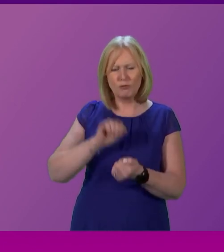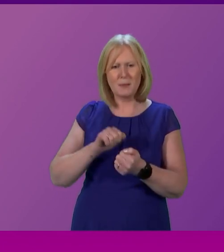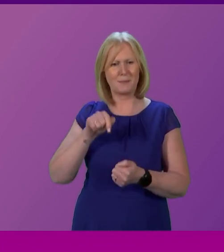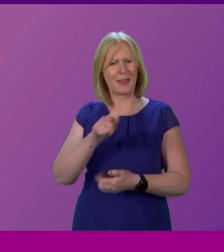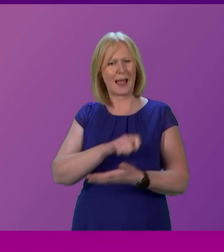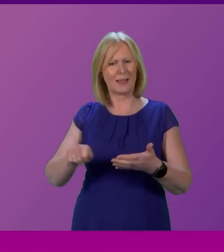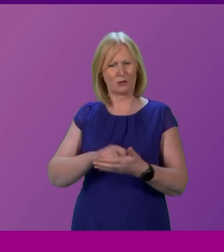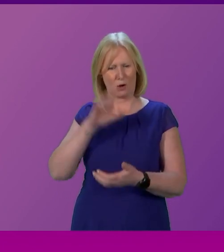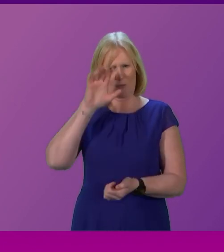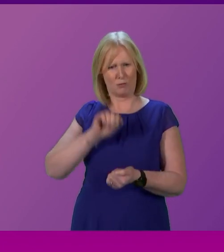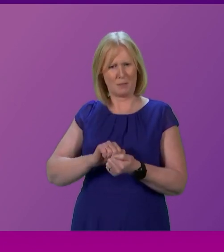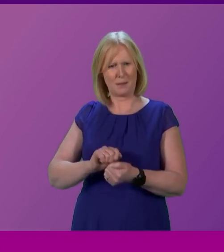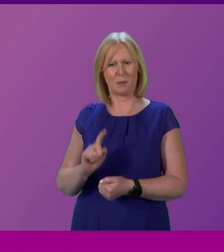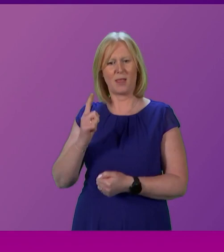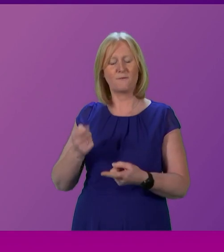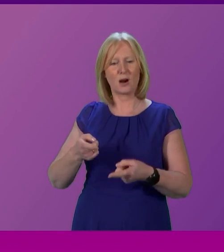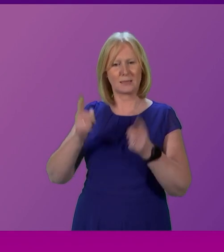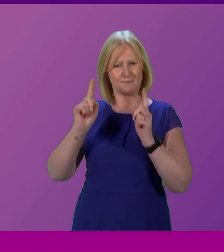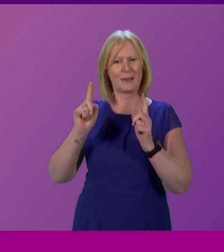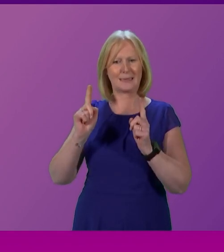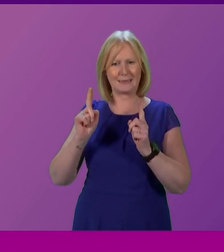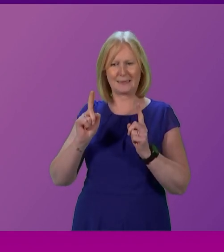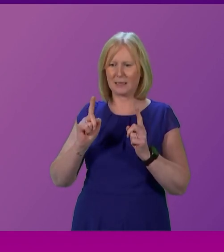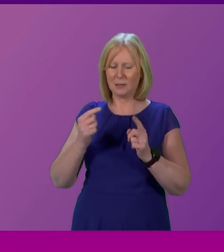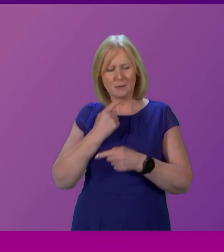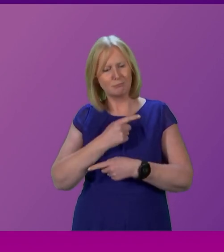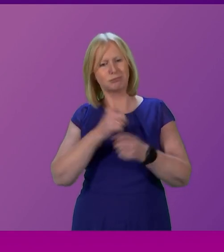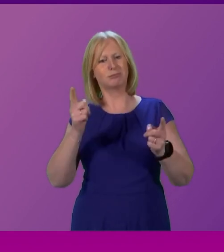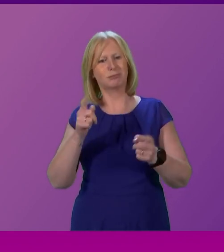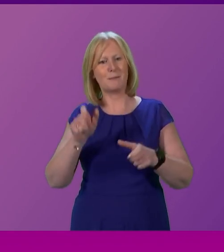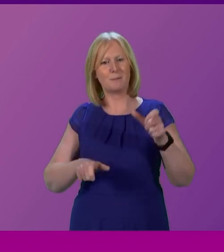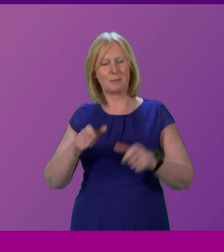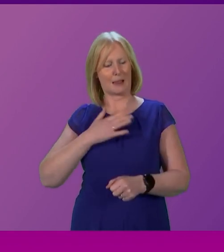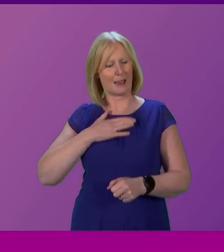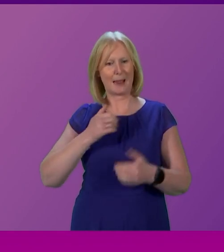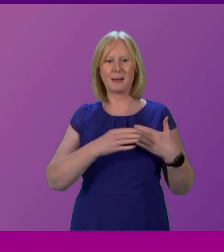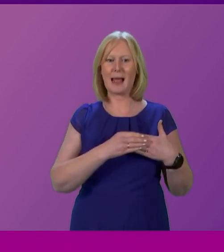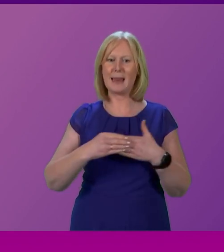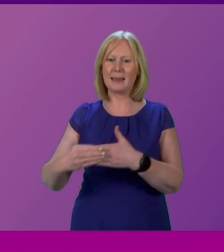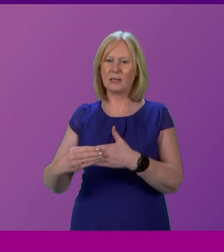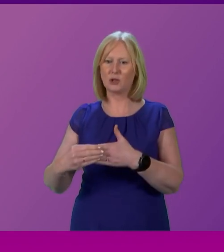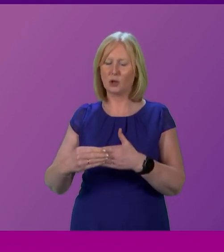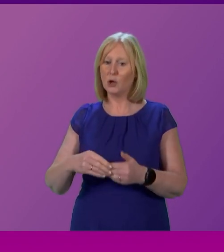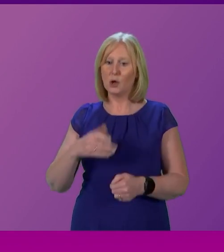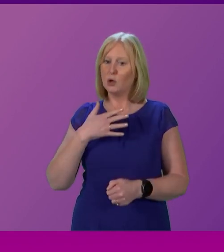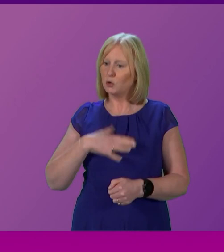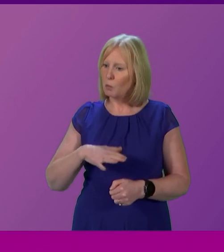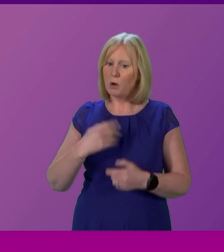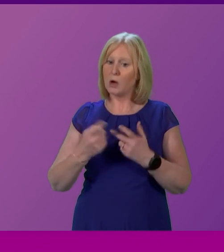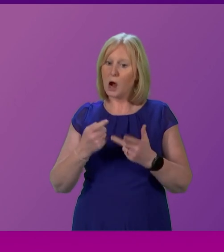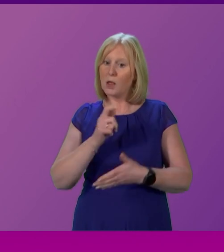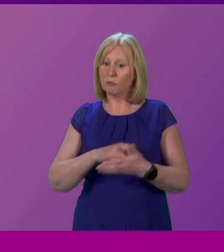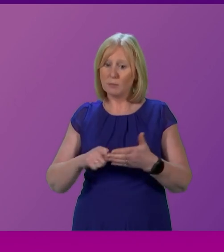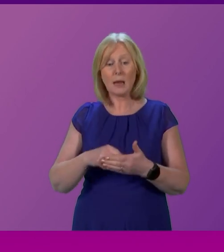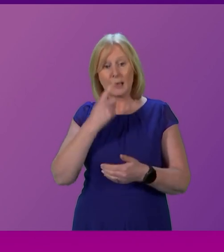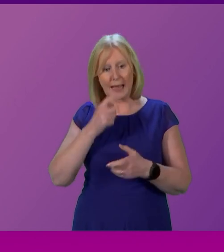first minister, I remember when the first minister told people who liked her leadership but didn't want another referendum that they